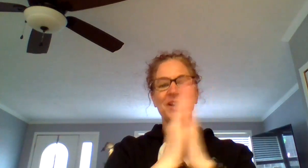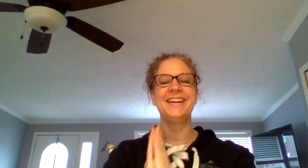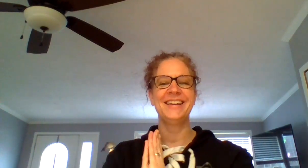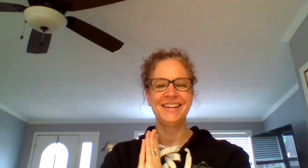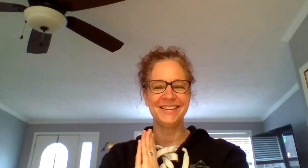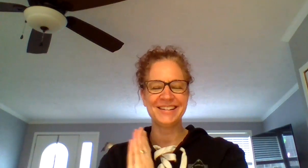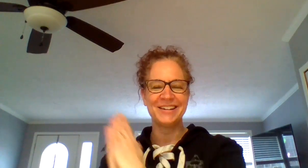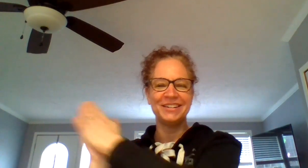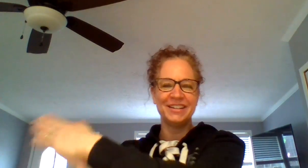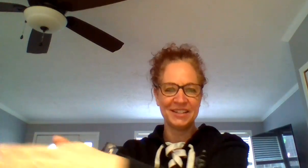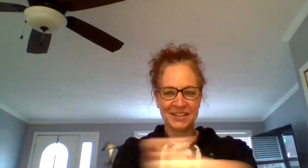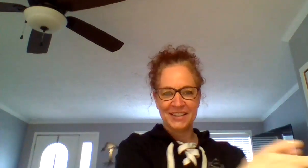Your turn.